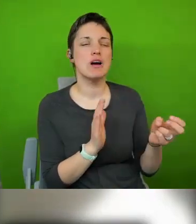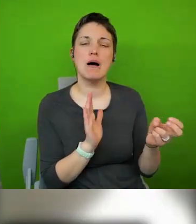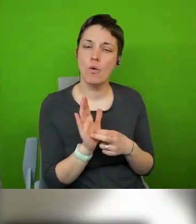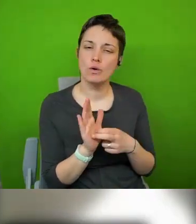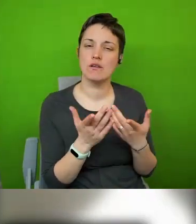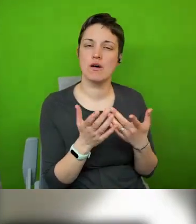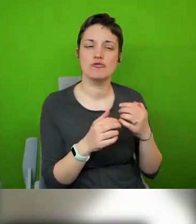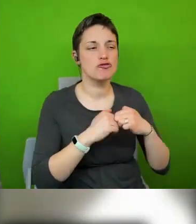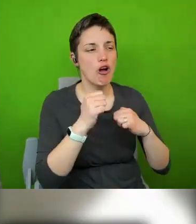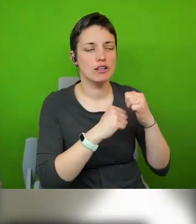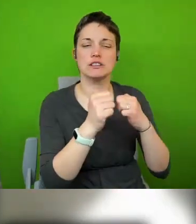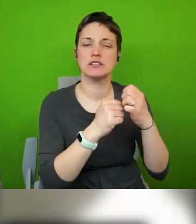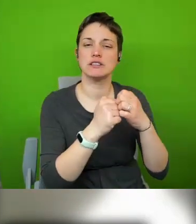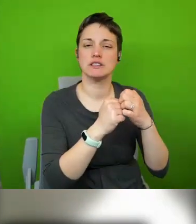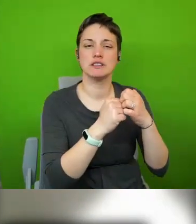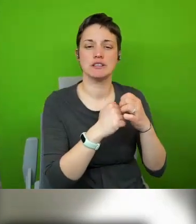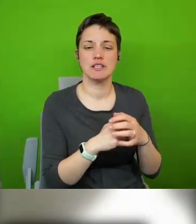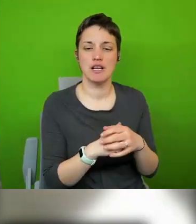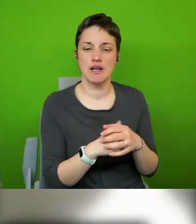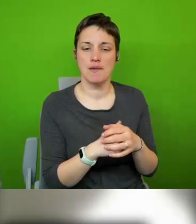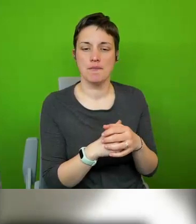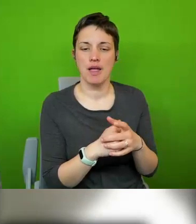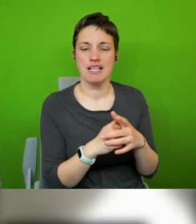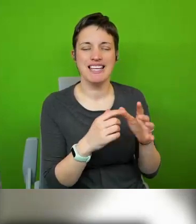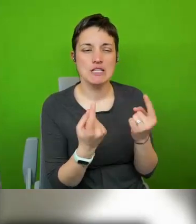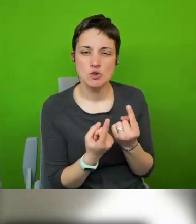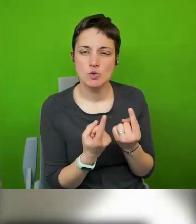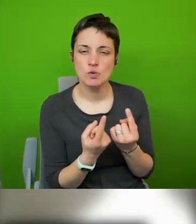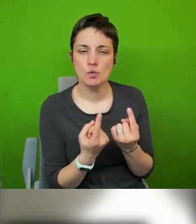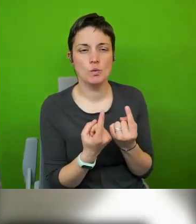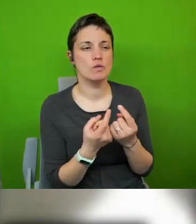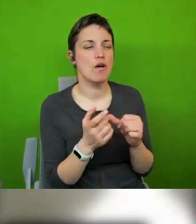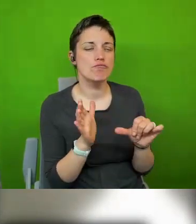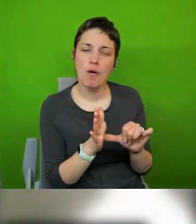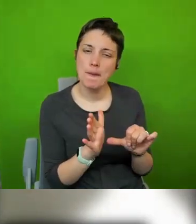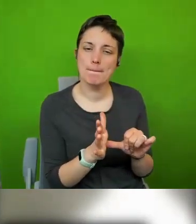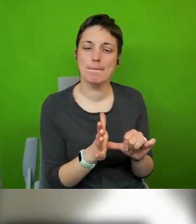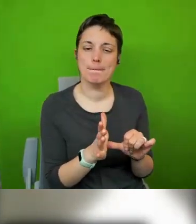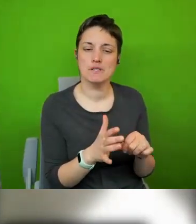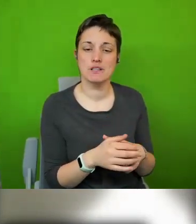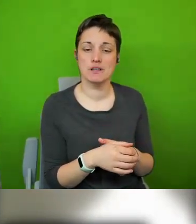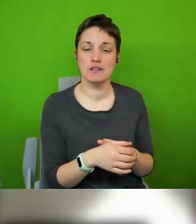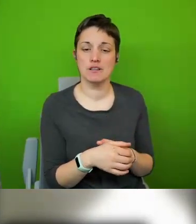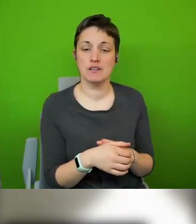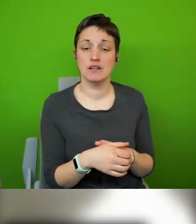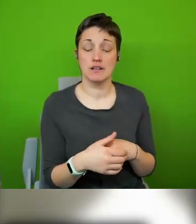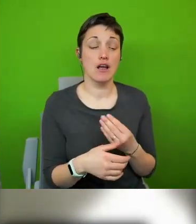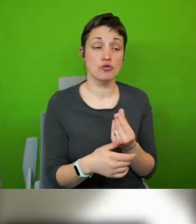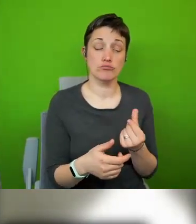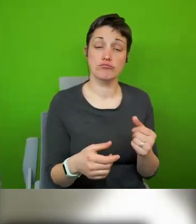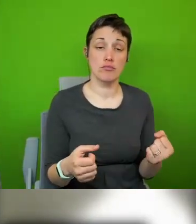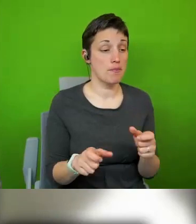and that also connected with sort of some some strong people working in that and it